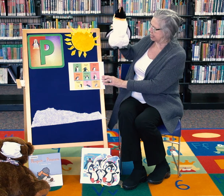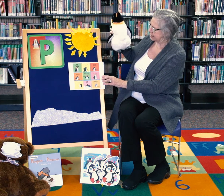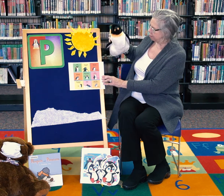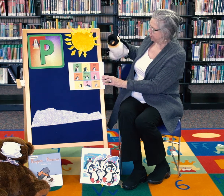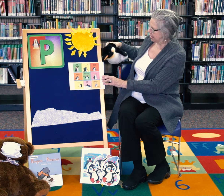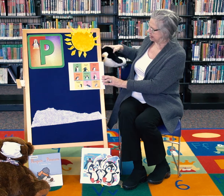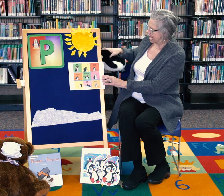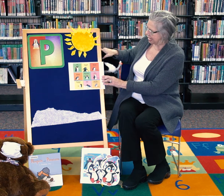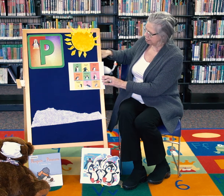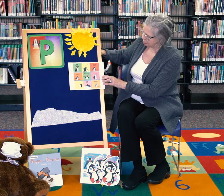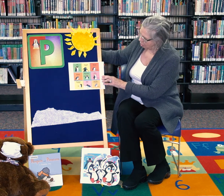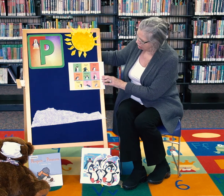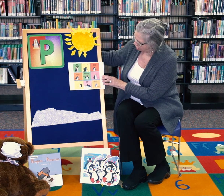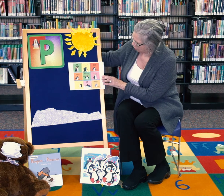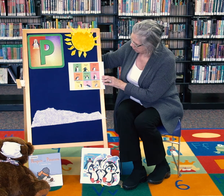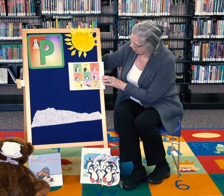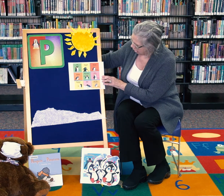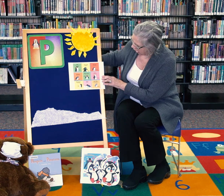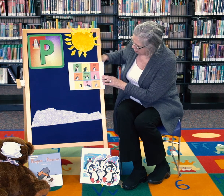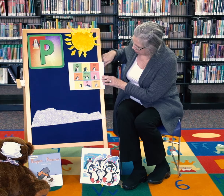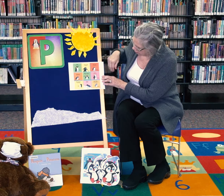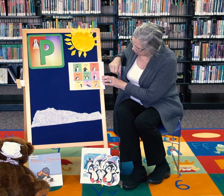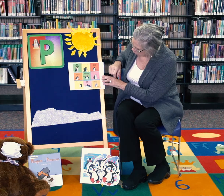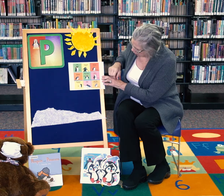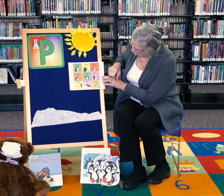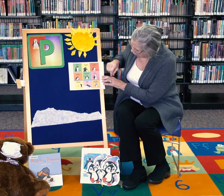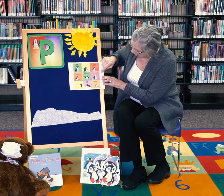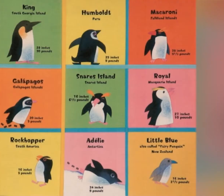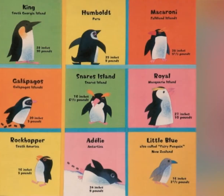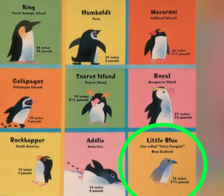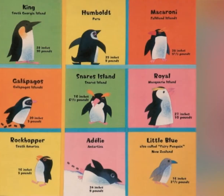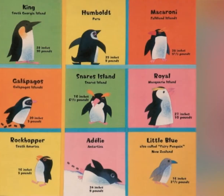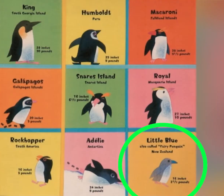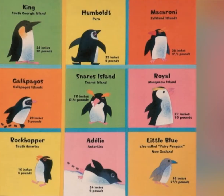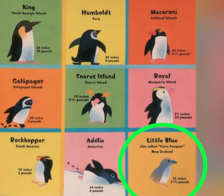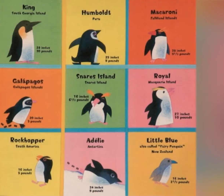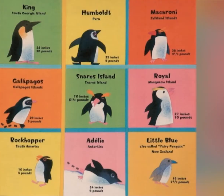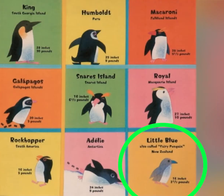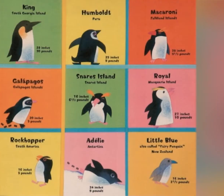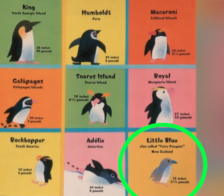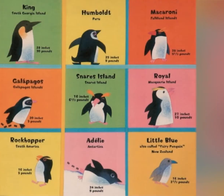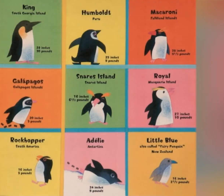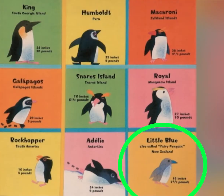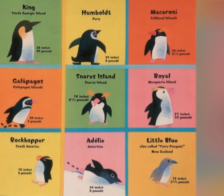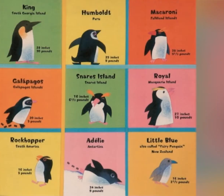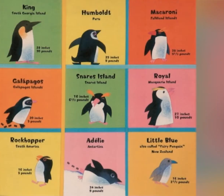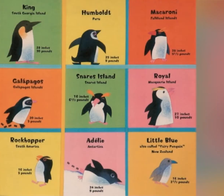he's the big daddy of them all. And then there's one called a little blue. A little blue is from New